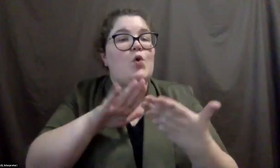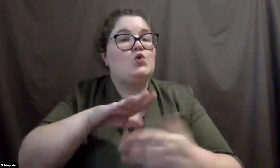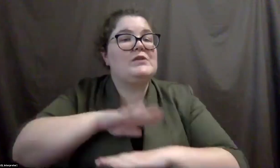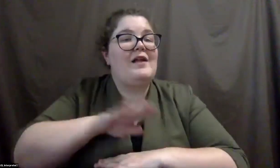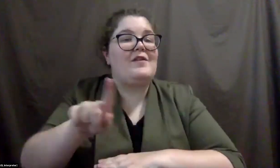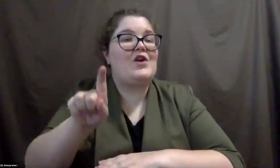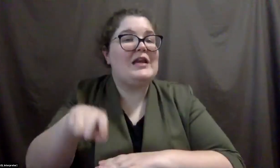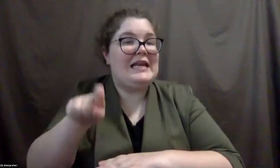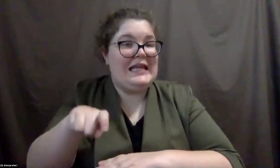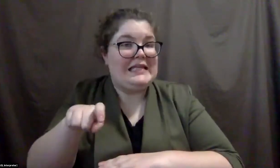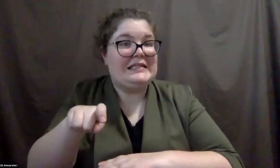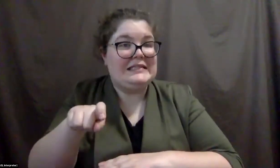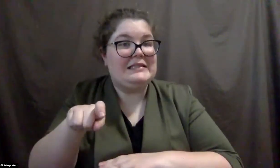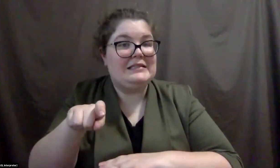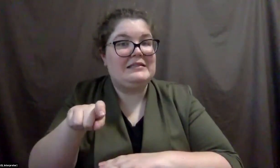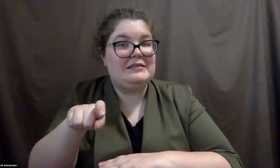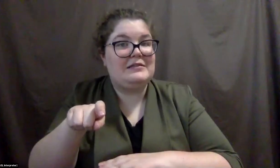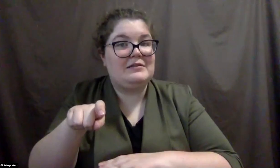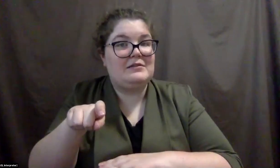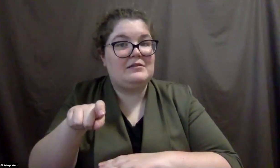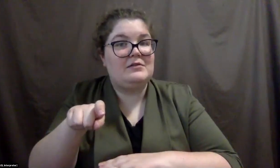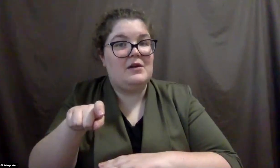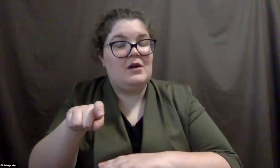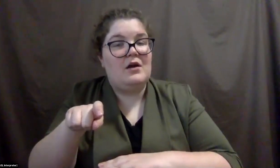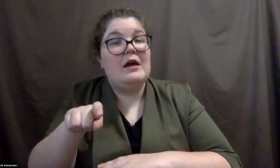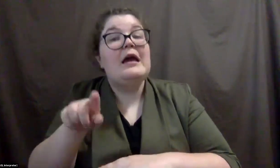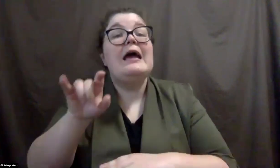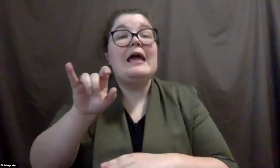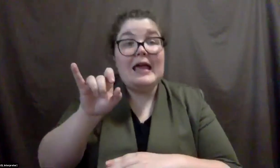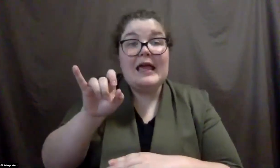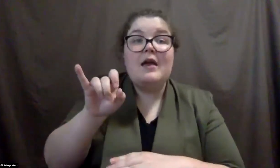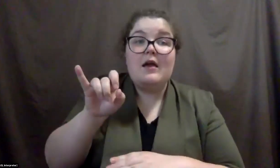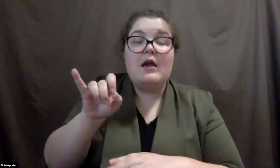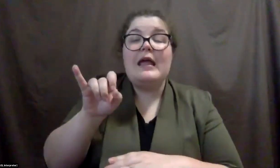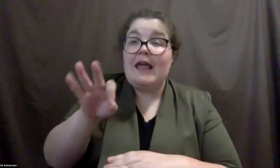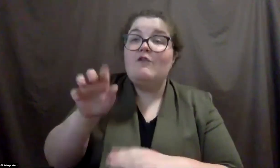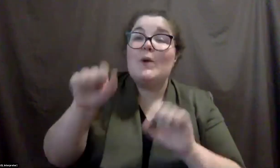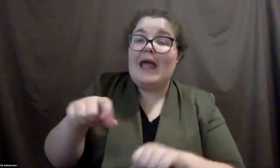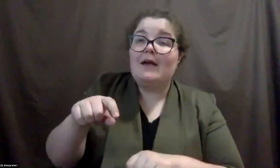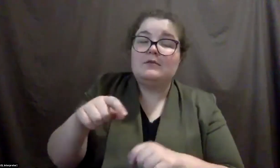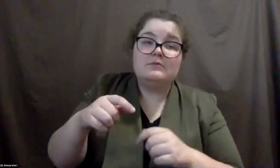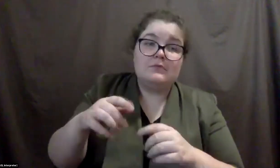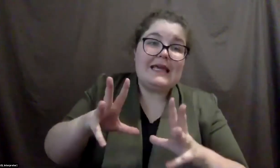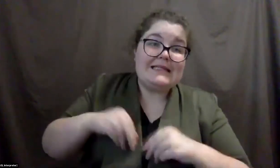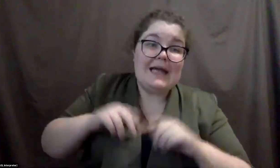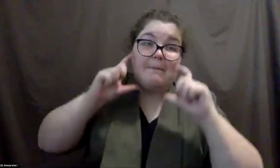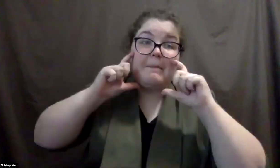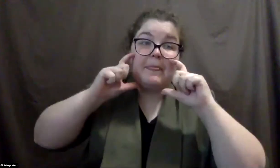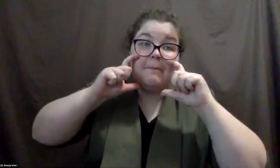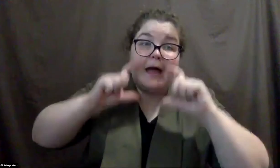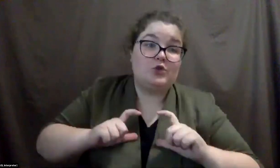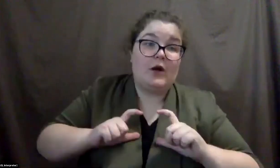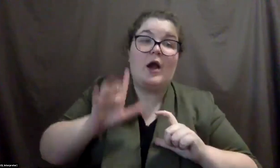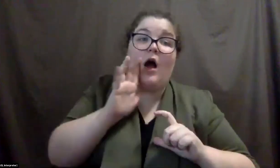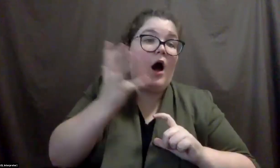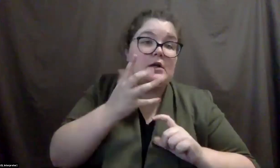needs absent, um, lifting the mask requirement. If you can lift the mask requirement, that's, that's, uh, that's, uh, for that individual, that's absolutely what